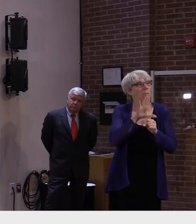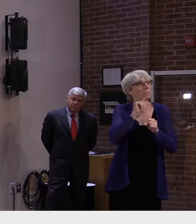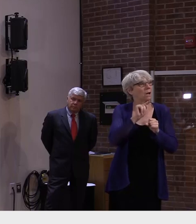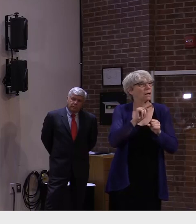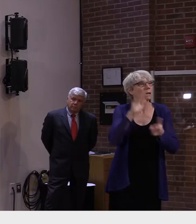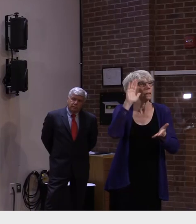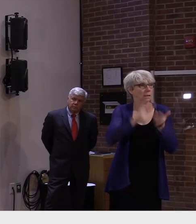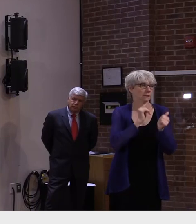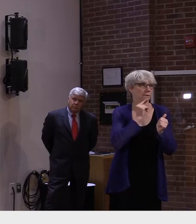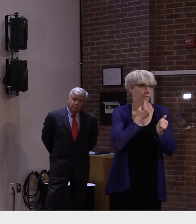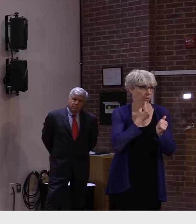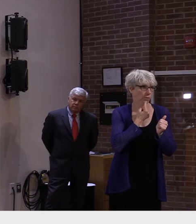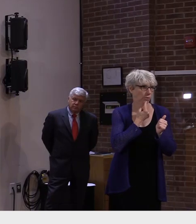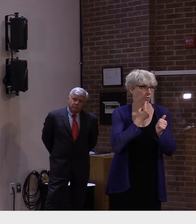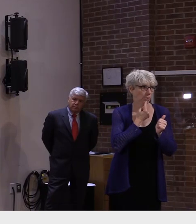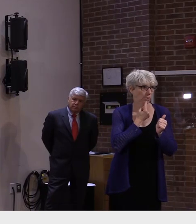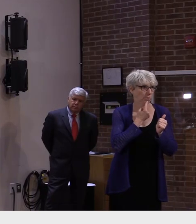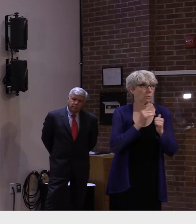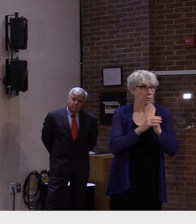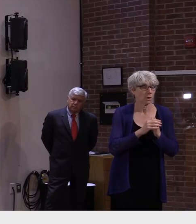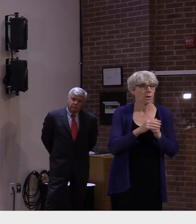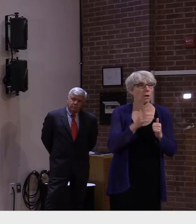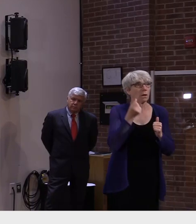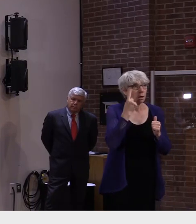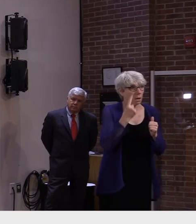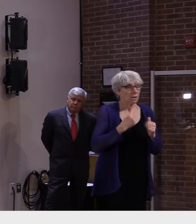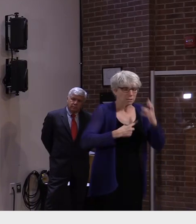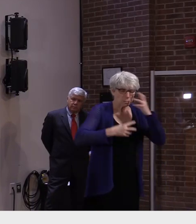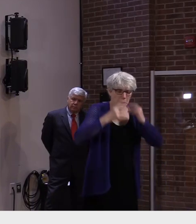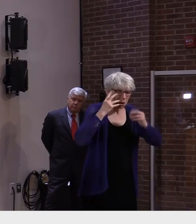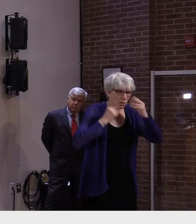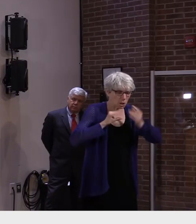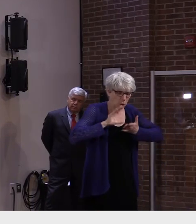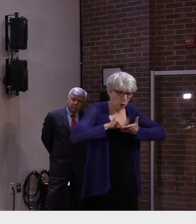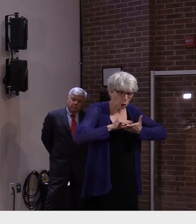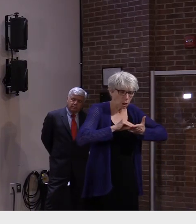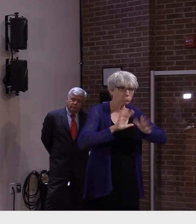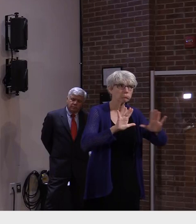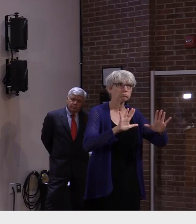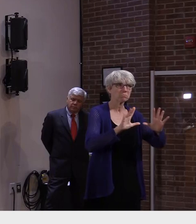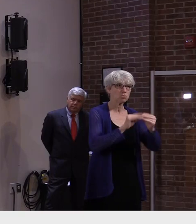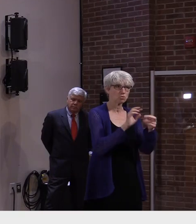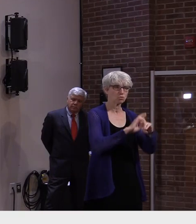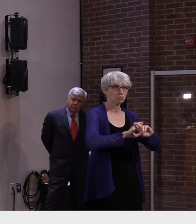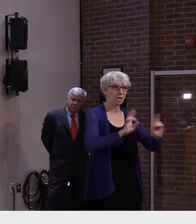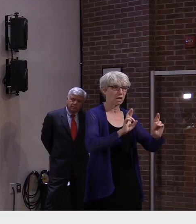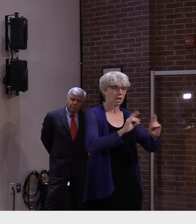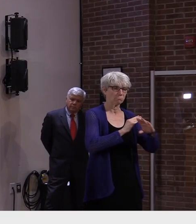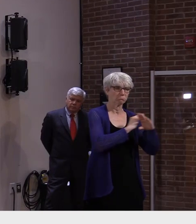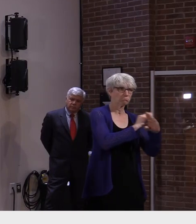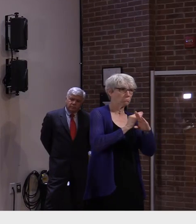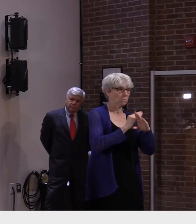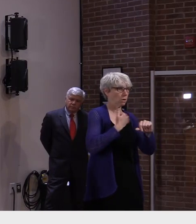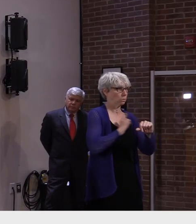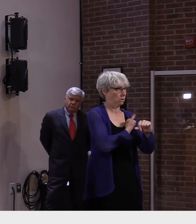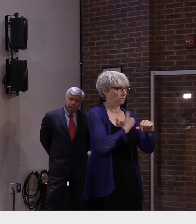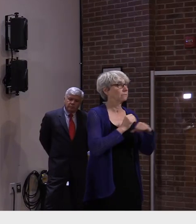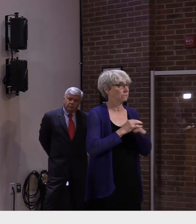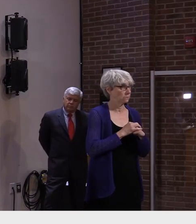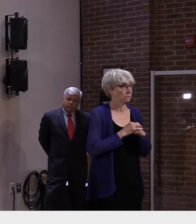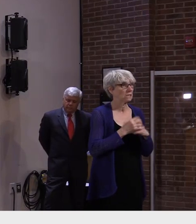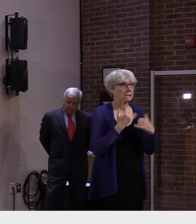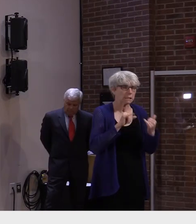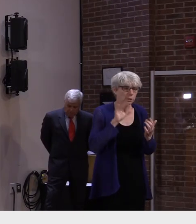however our experience informs our knowledge and with that our ability to respond and counter the threat also